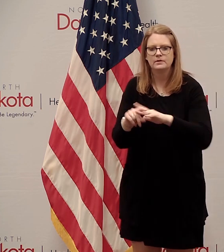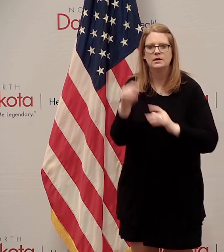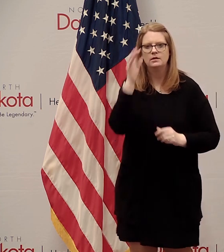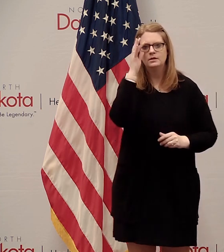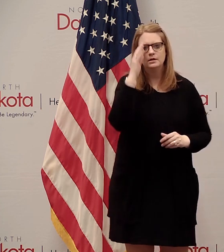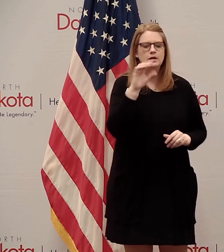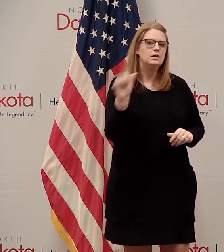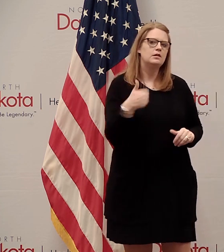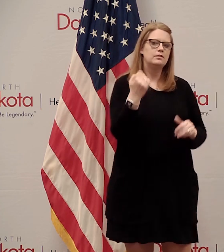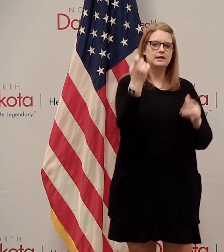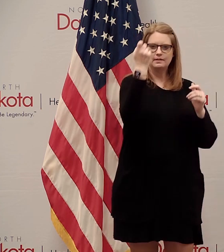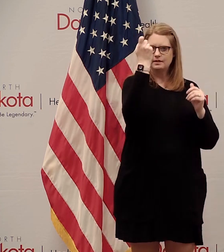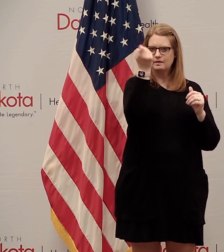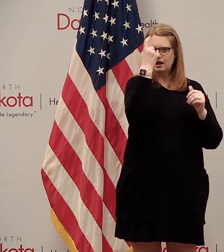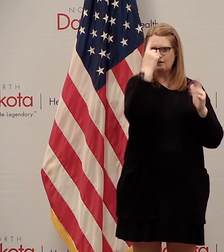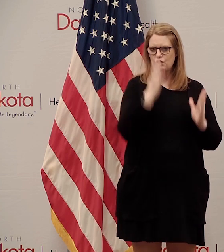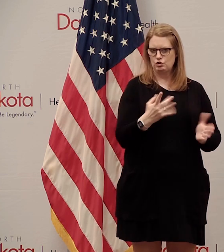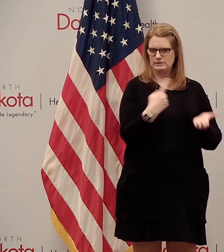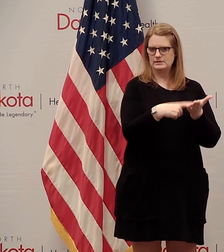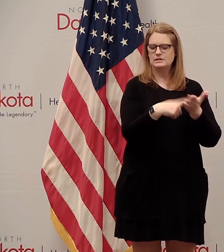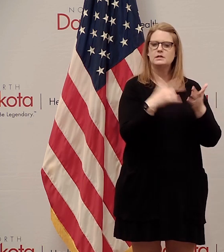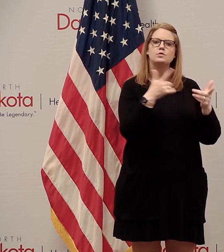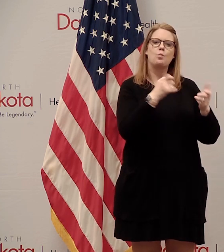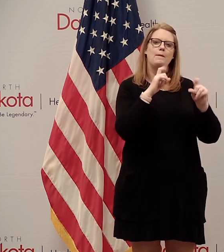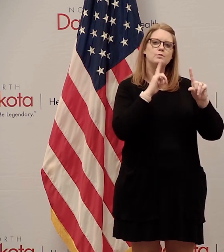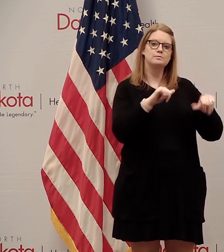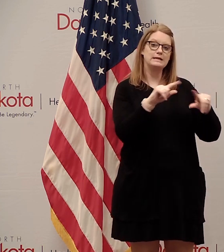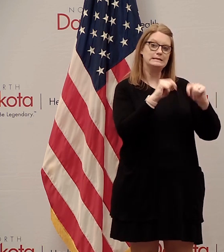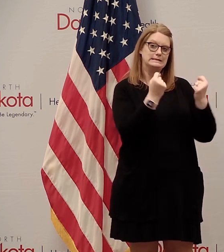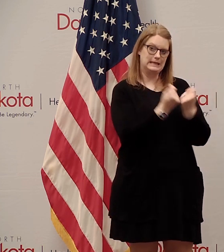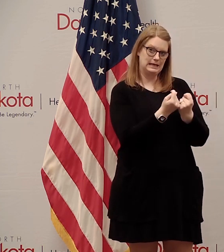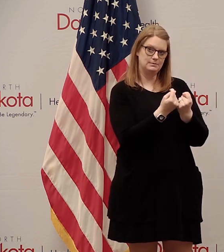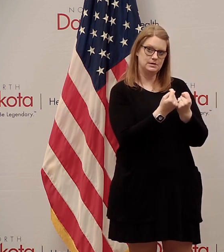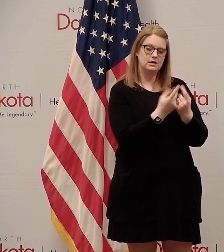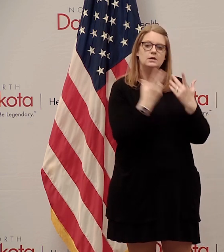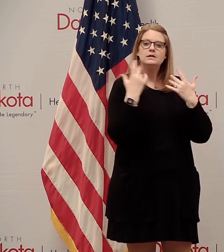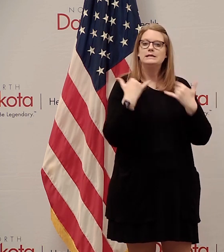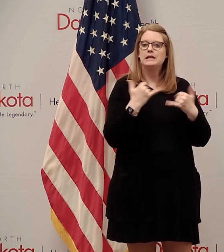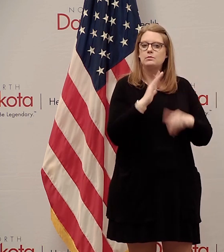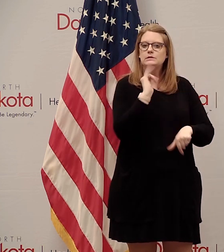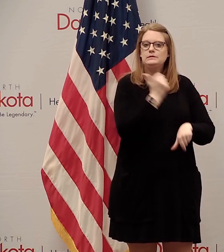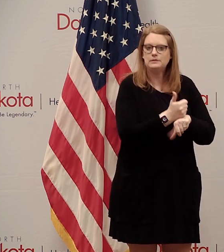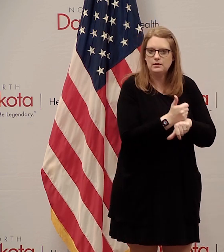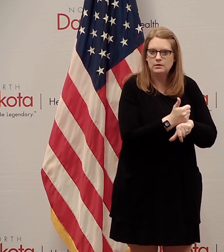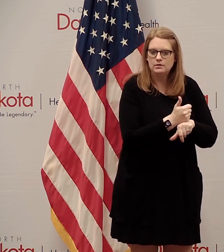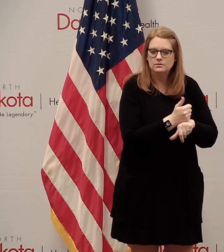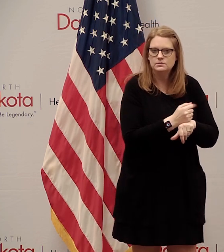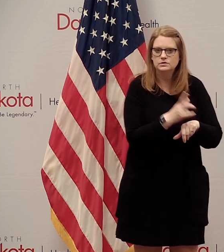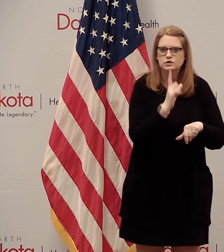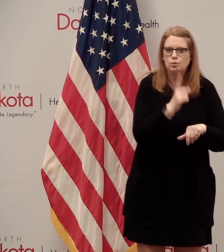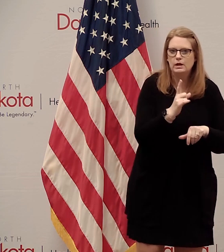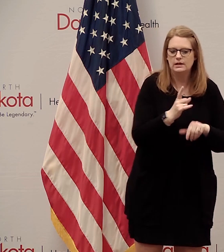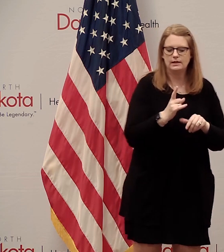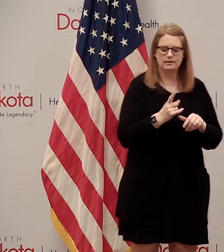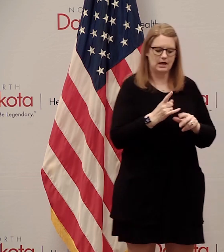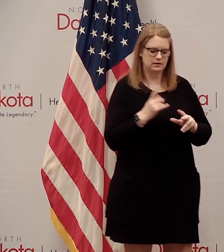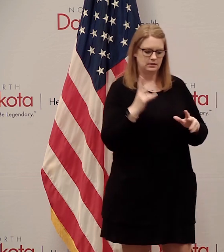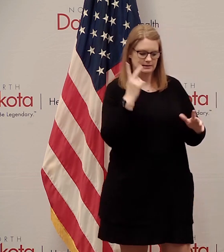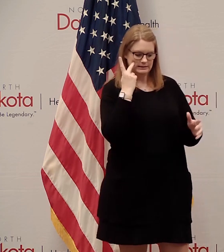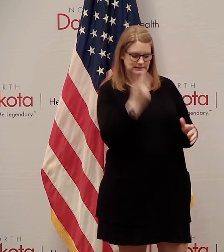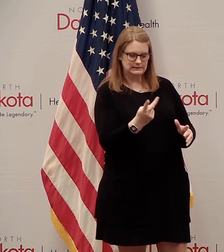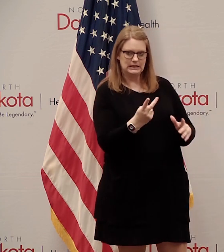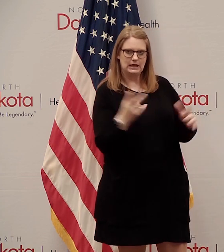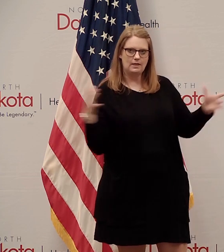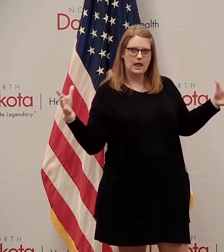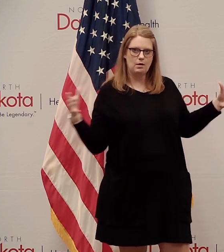governor brought up is the rapid response teams so we are standing these up right now to allow us to quickly deploy resources it is being